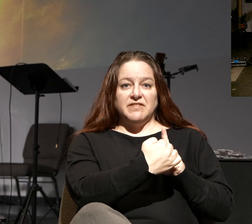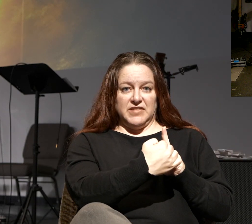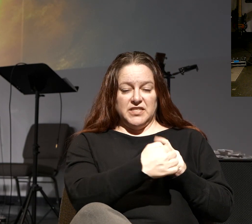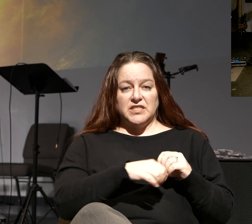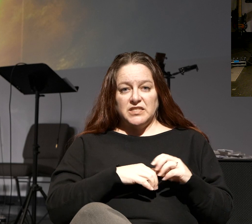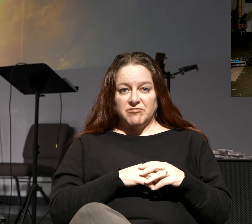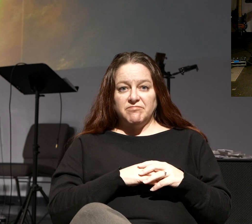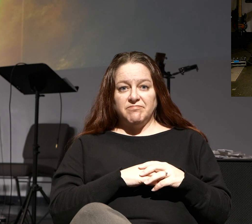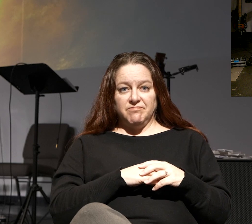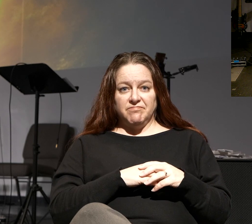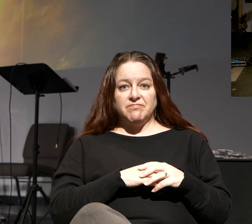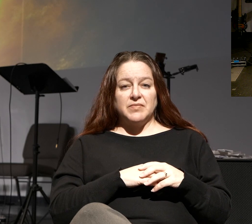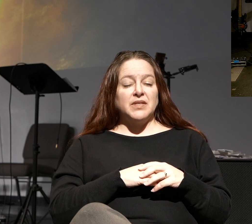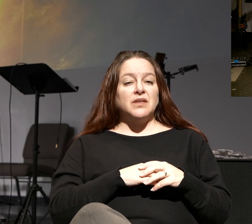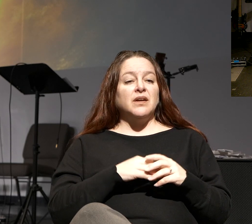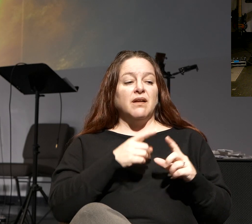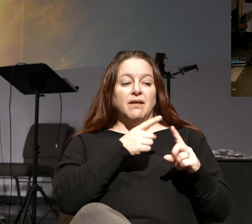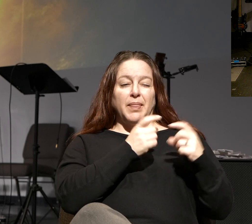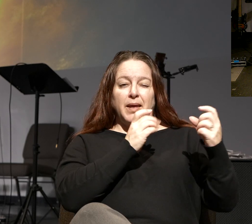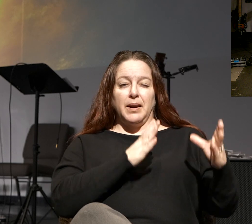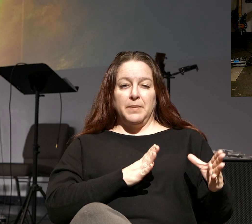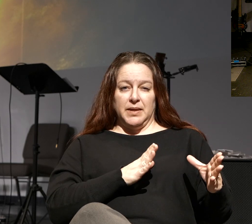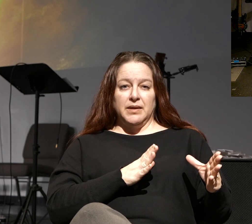by the enemy.